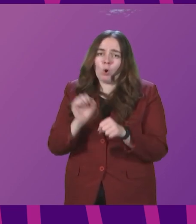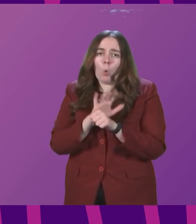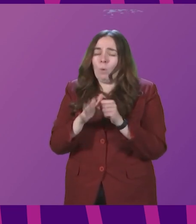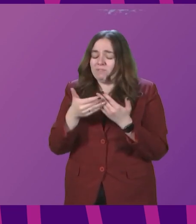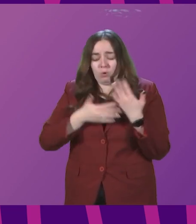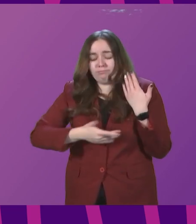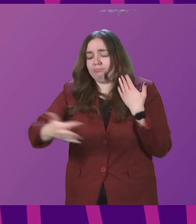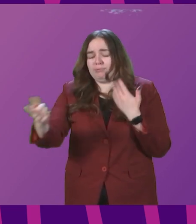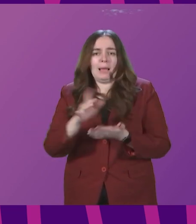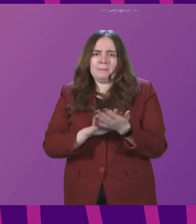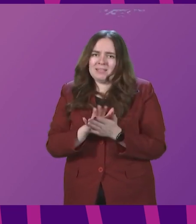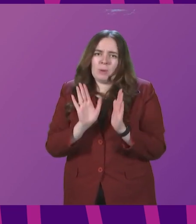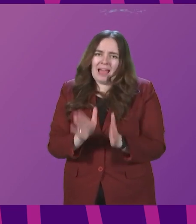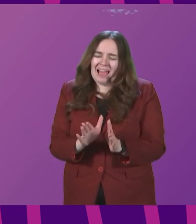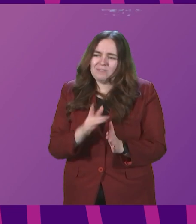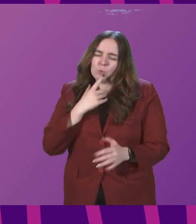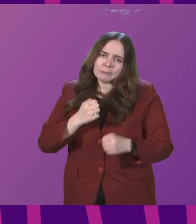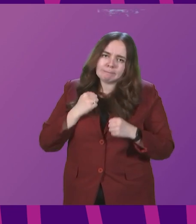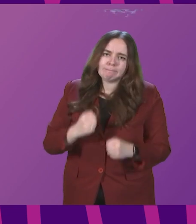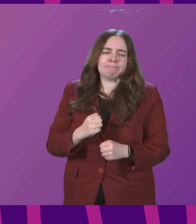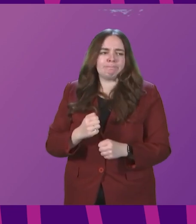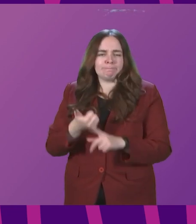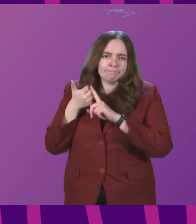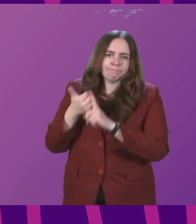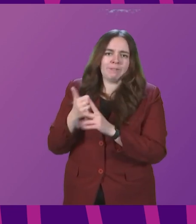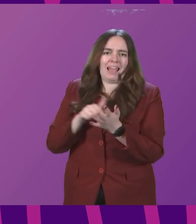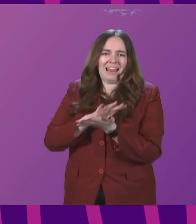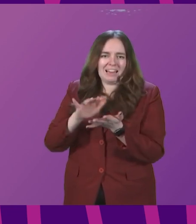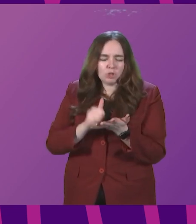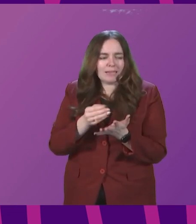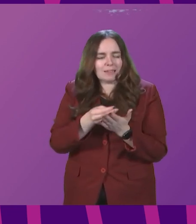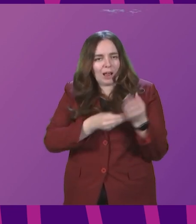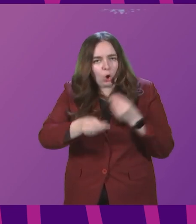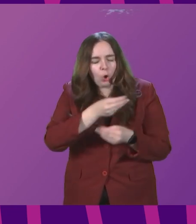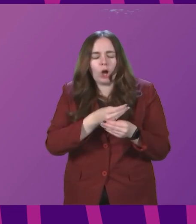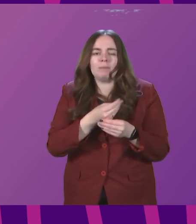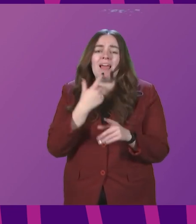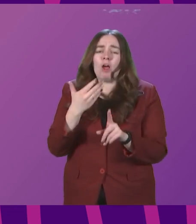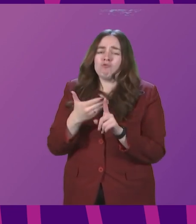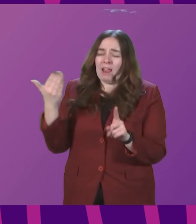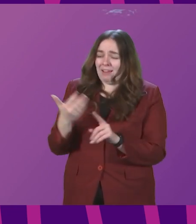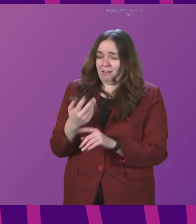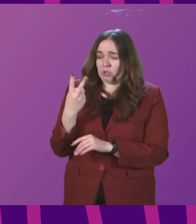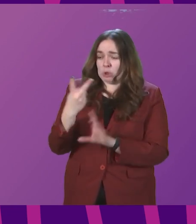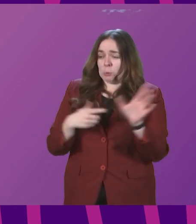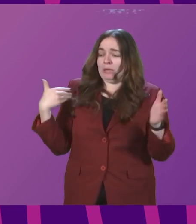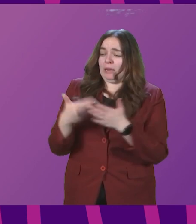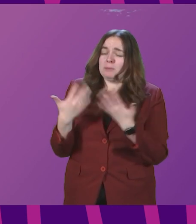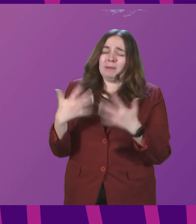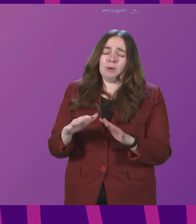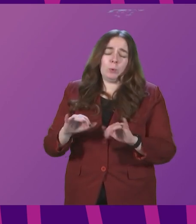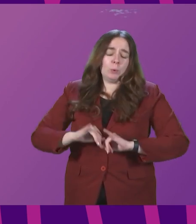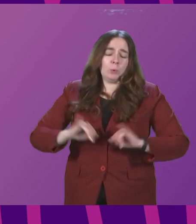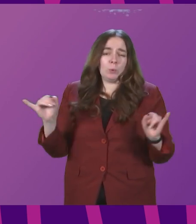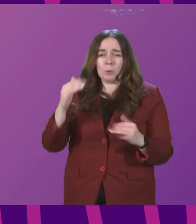That means building resilience back into the heart of our NHS, but also into our economy, and recognising the toll the past two years has taken on the mental